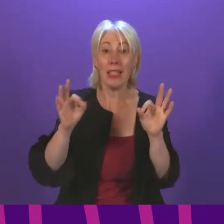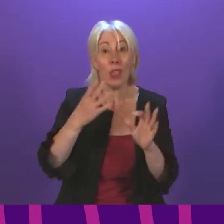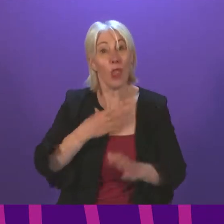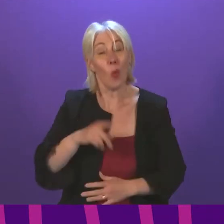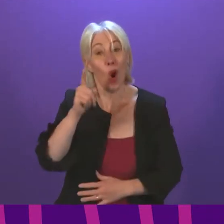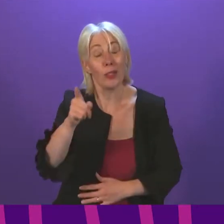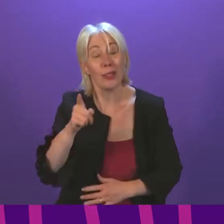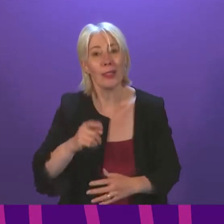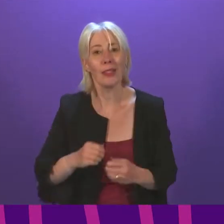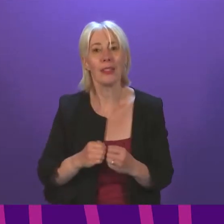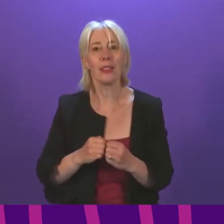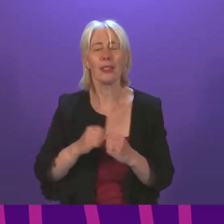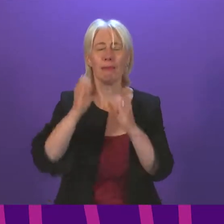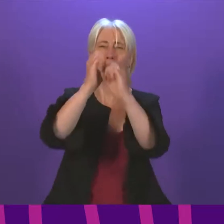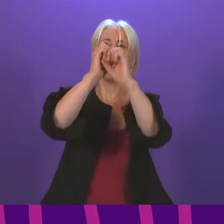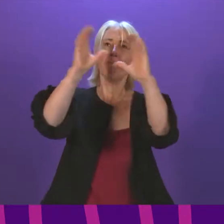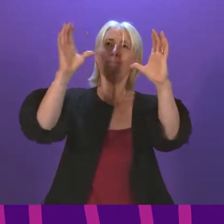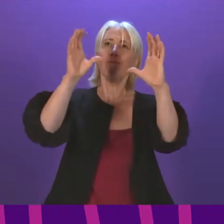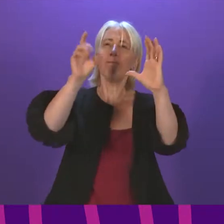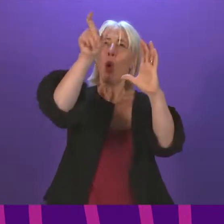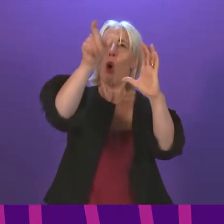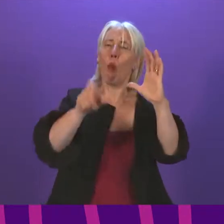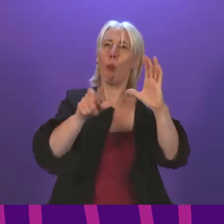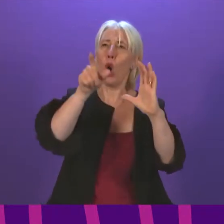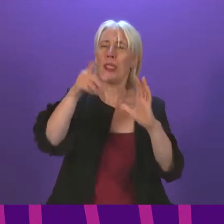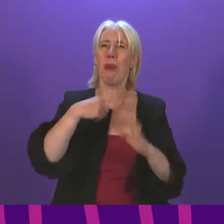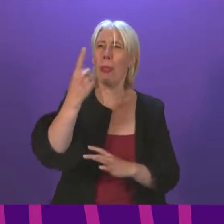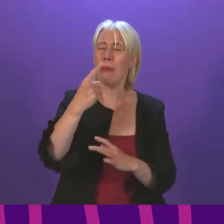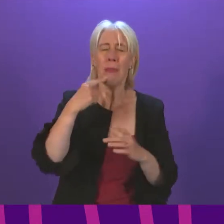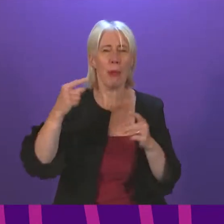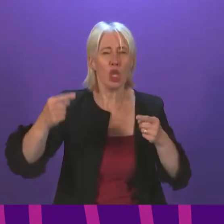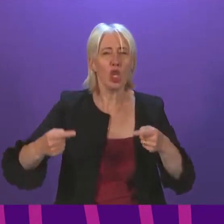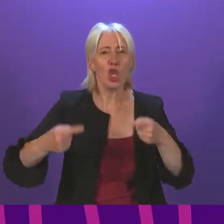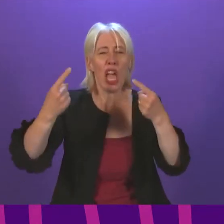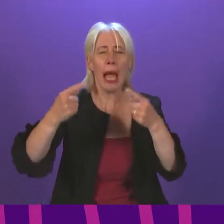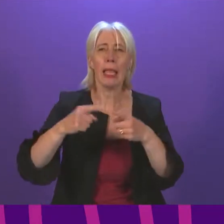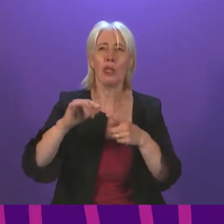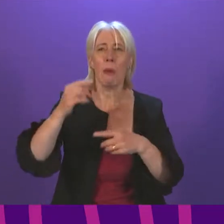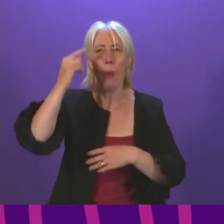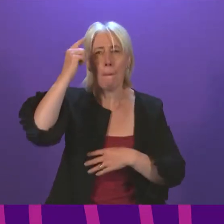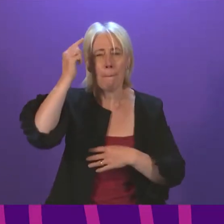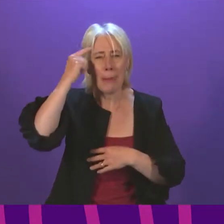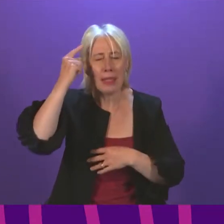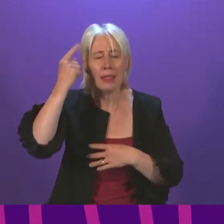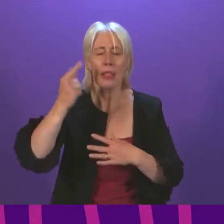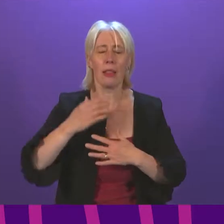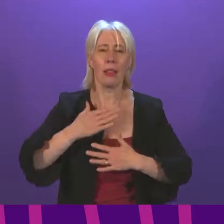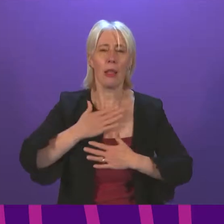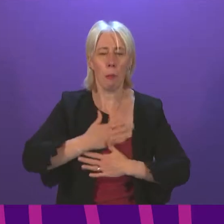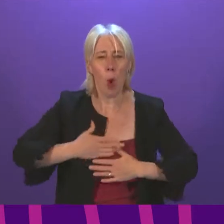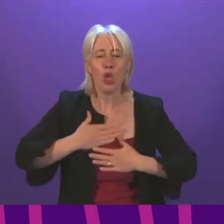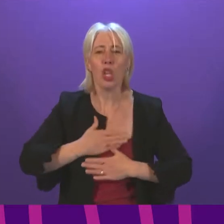Think of someone who is challenged, challenged mentally, emotionally or physically.